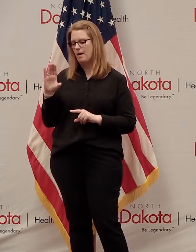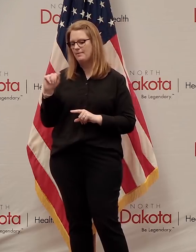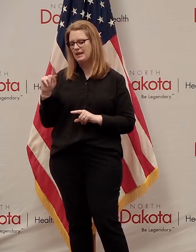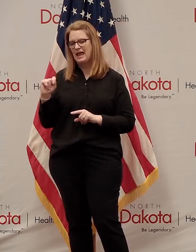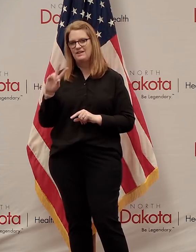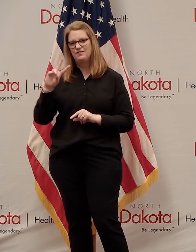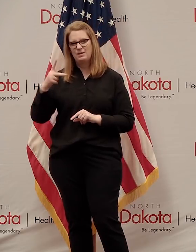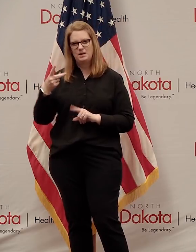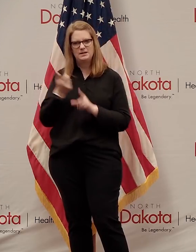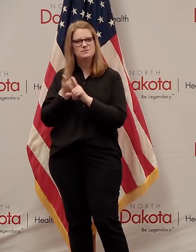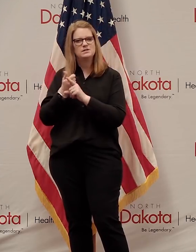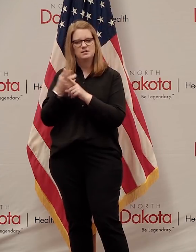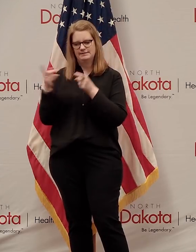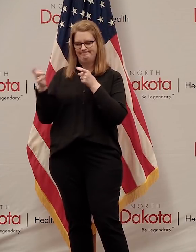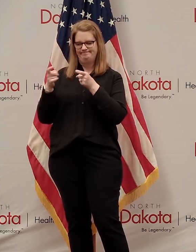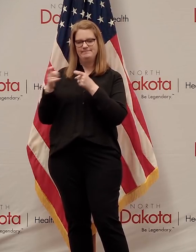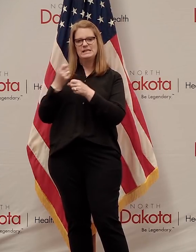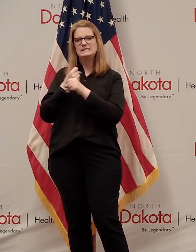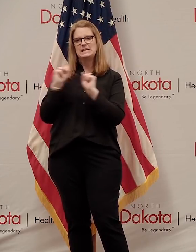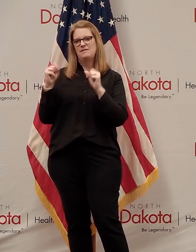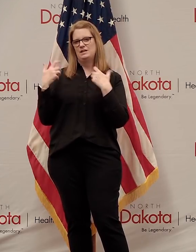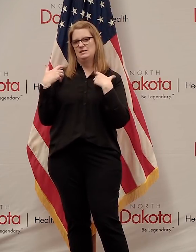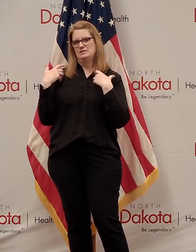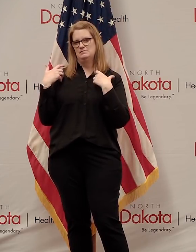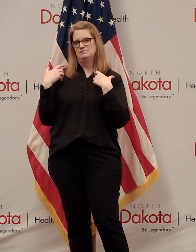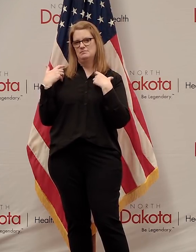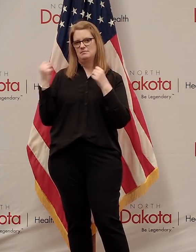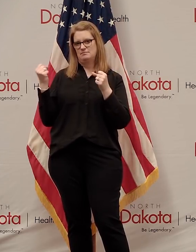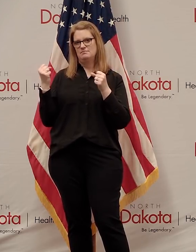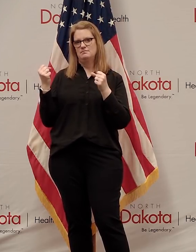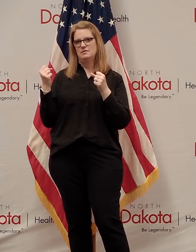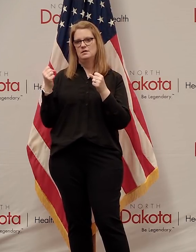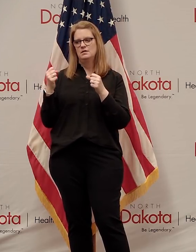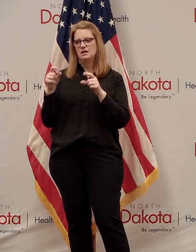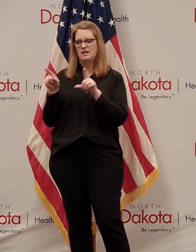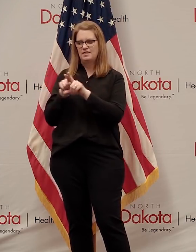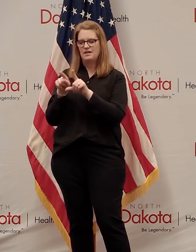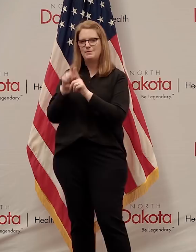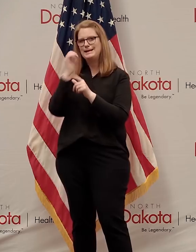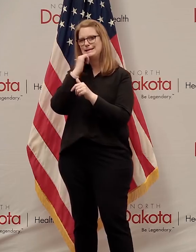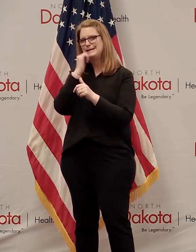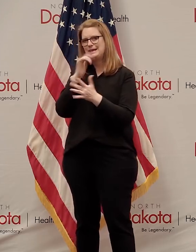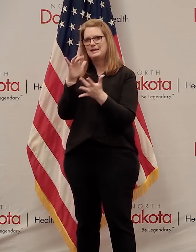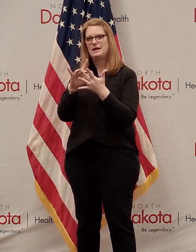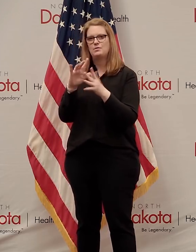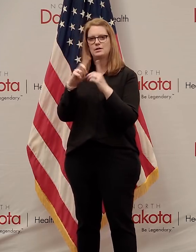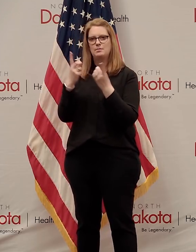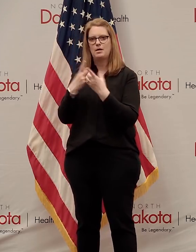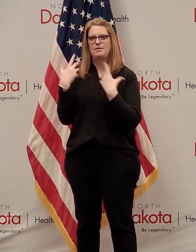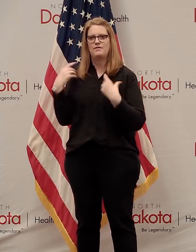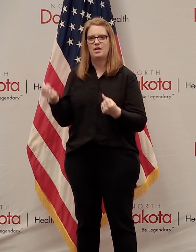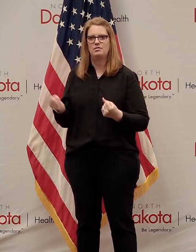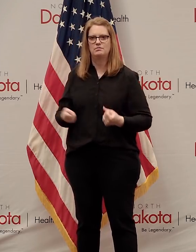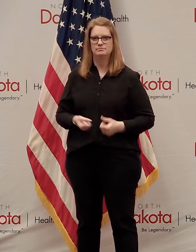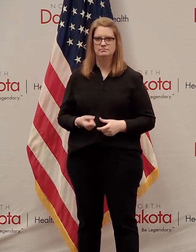charge of health and safety, in charge of their HR, has been in daily contact with the Department of Health. That's all I know about that one.